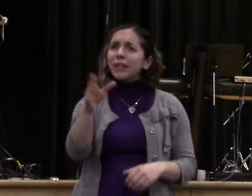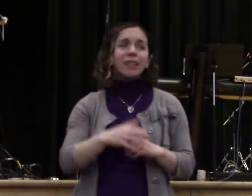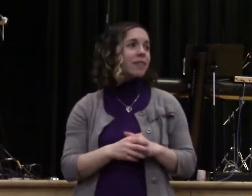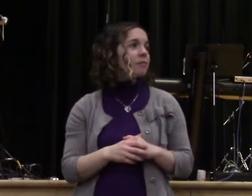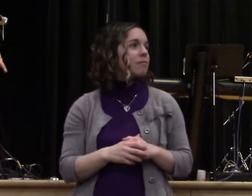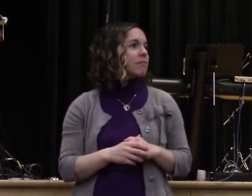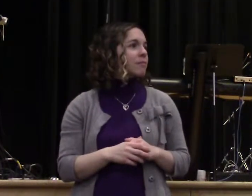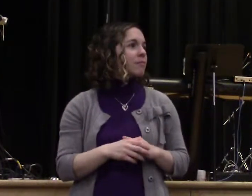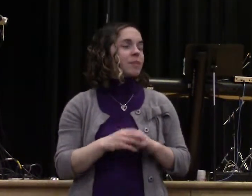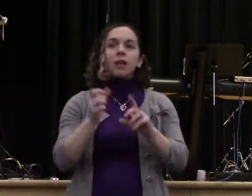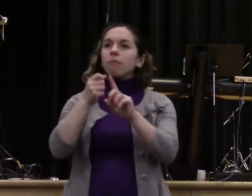Hallelujah.